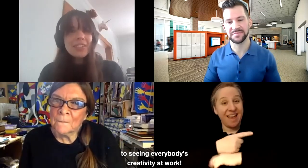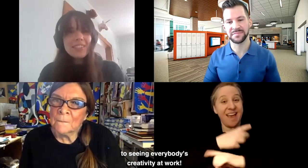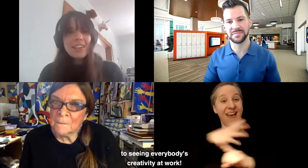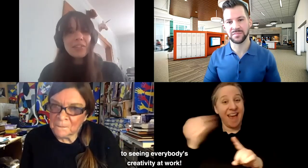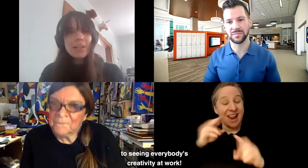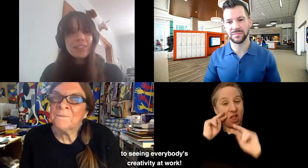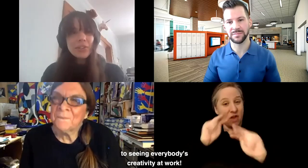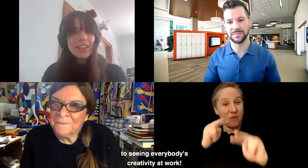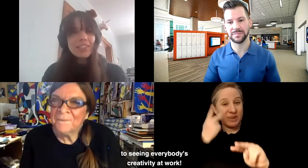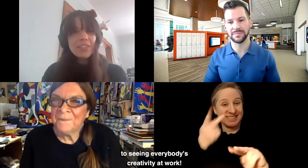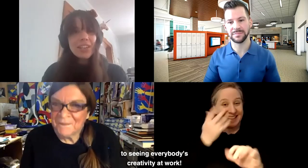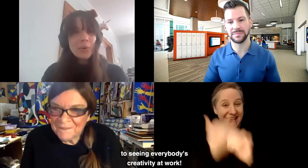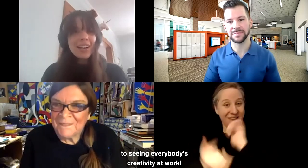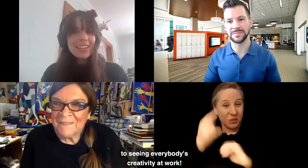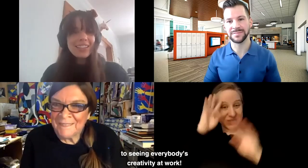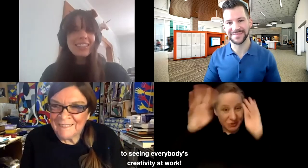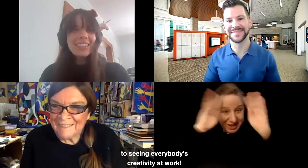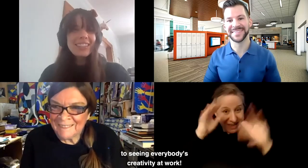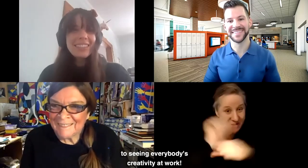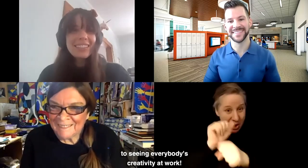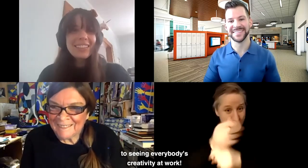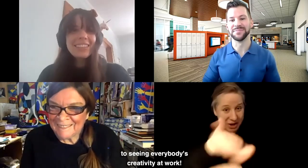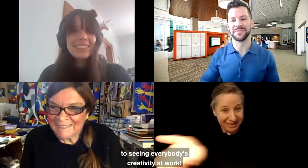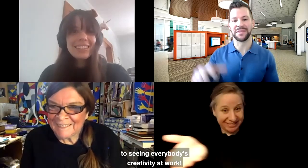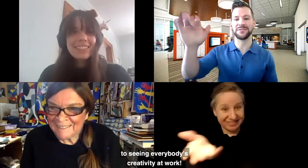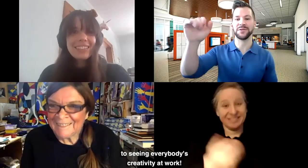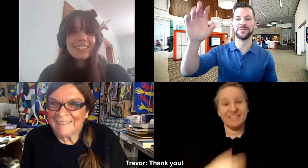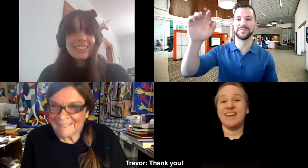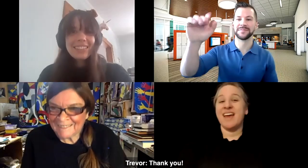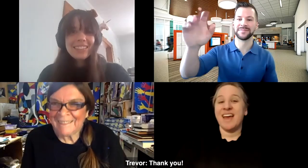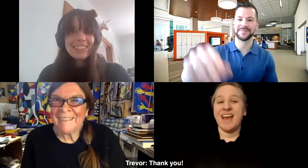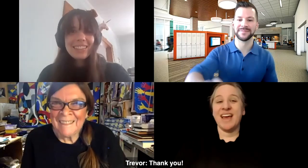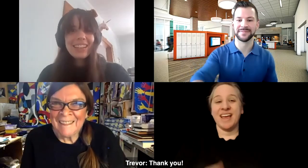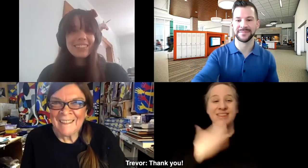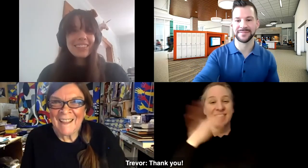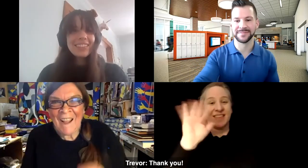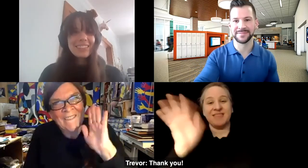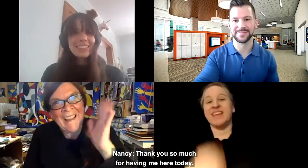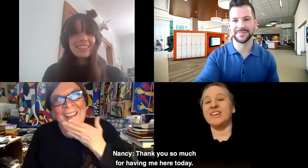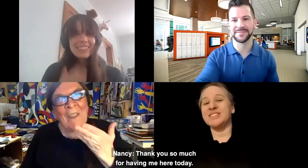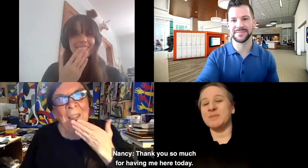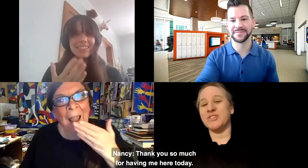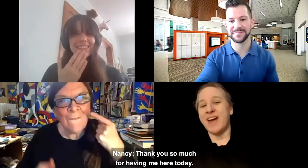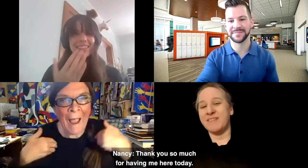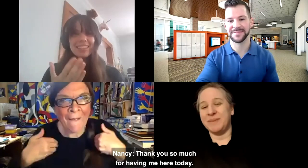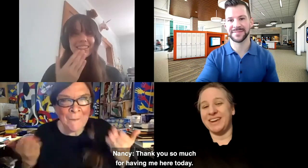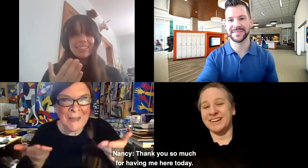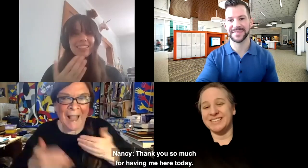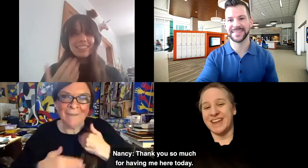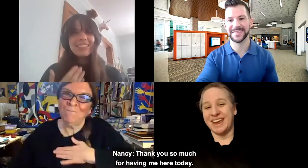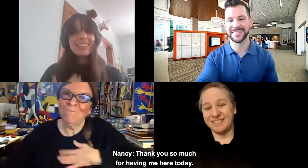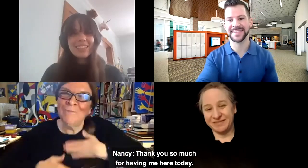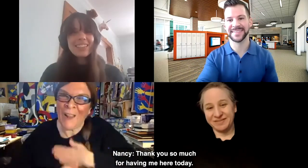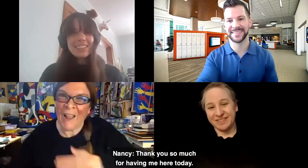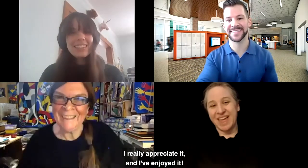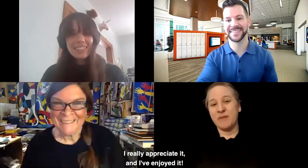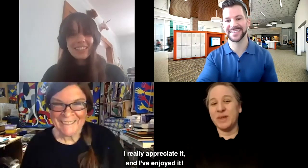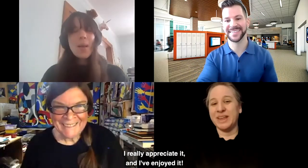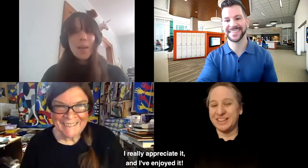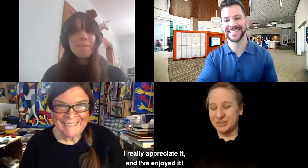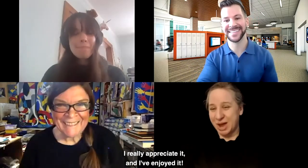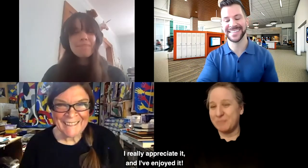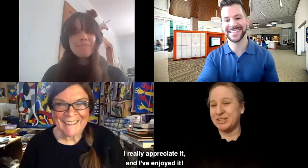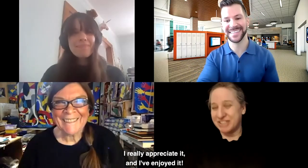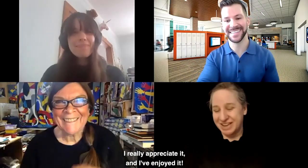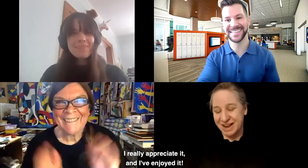look forward to seeing everybody's creativity at work. Everyone says their goodbyes. Thank you. Yeah. Thank you so much for having me here today. I